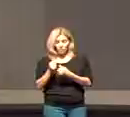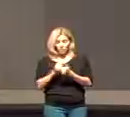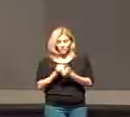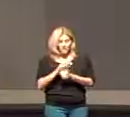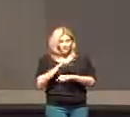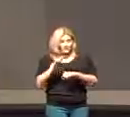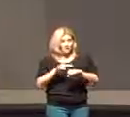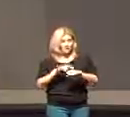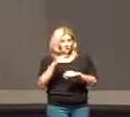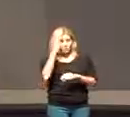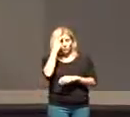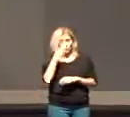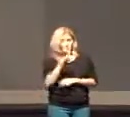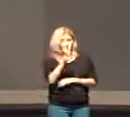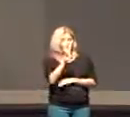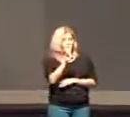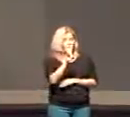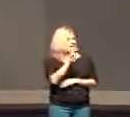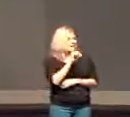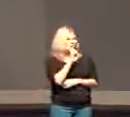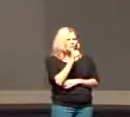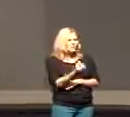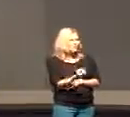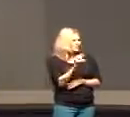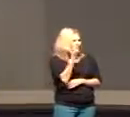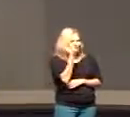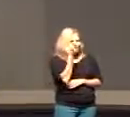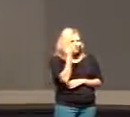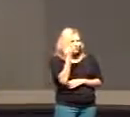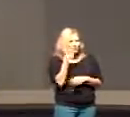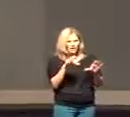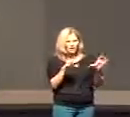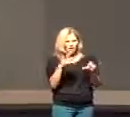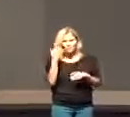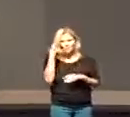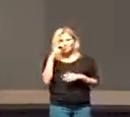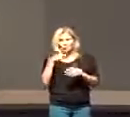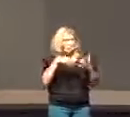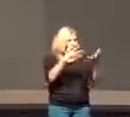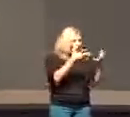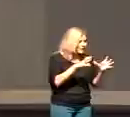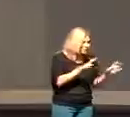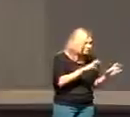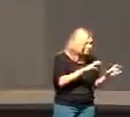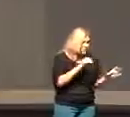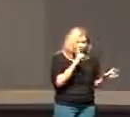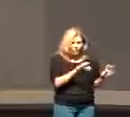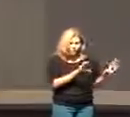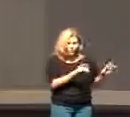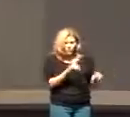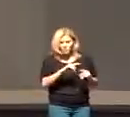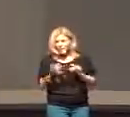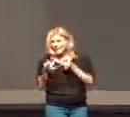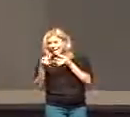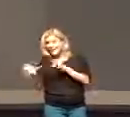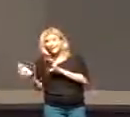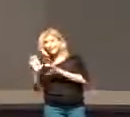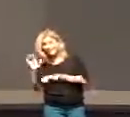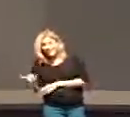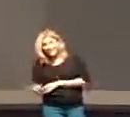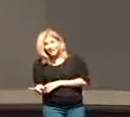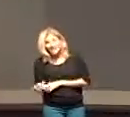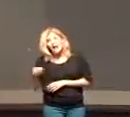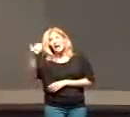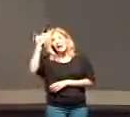sinful nature in Romans 7 he says I do not understand what I do for what I want to do I do not do but what I hate I do